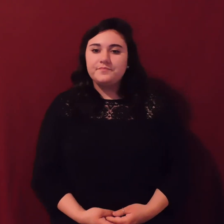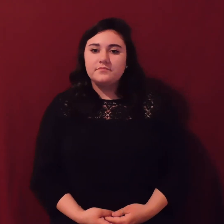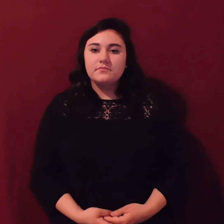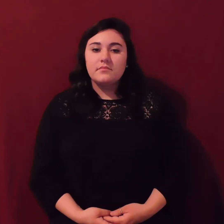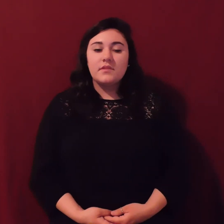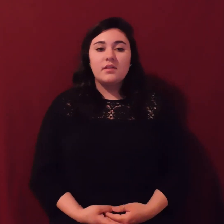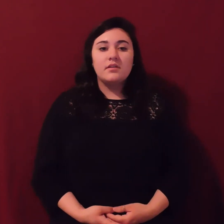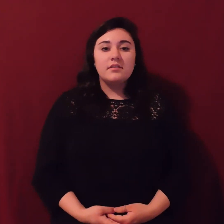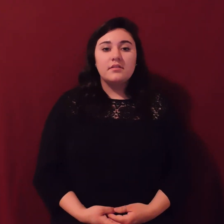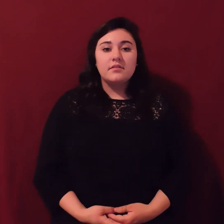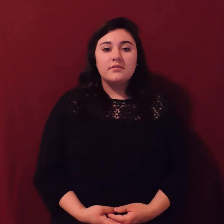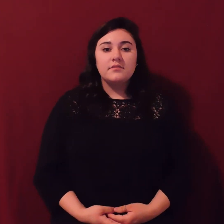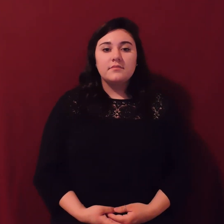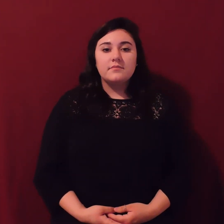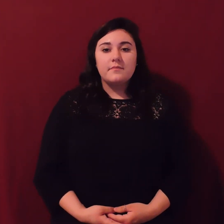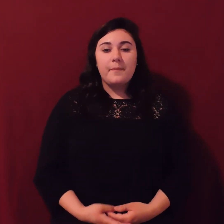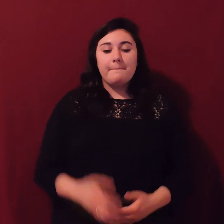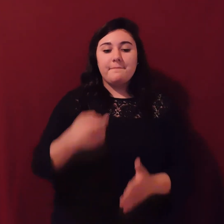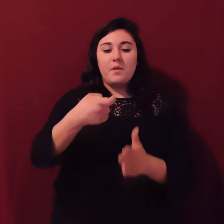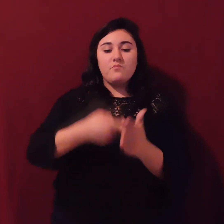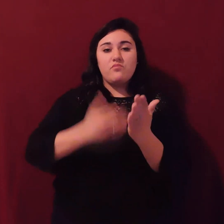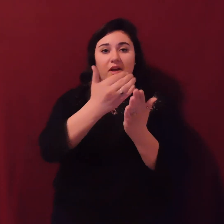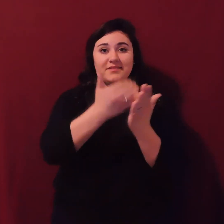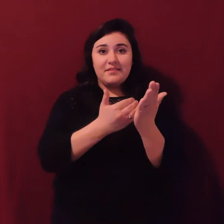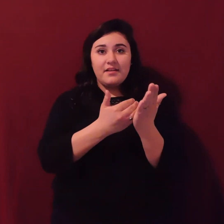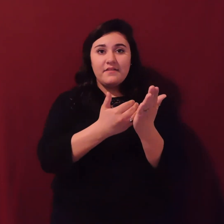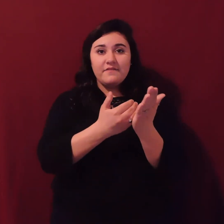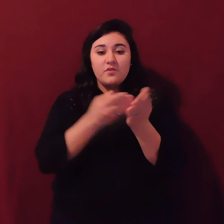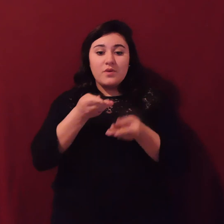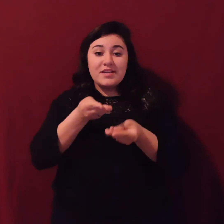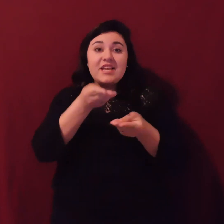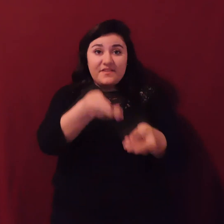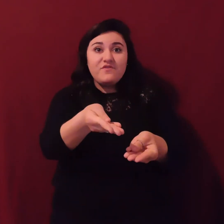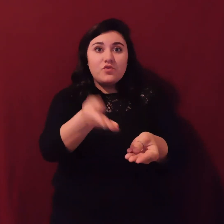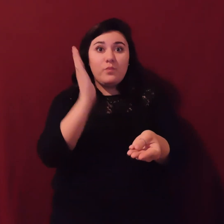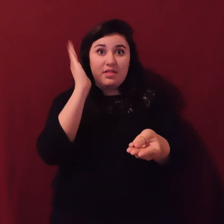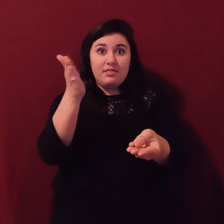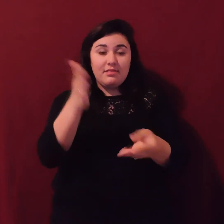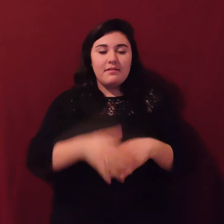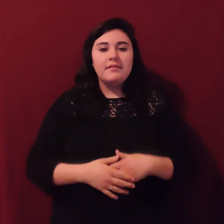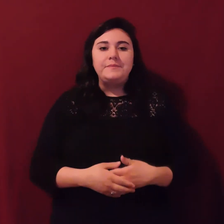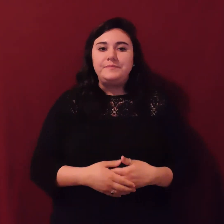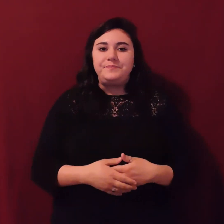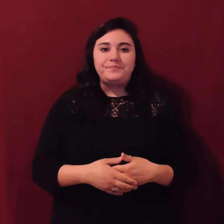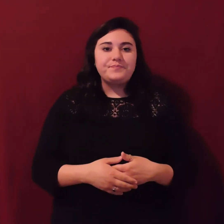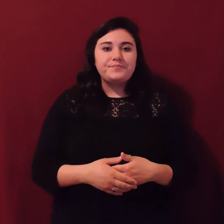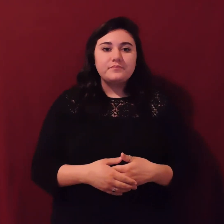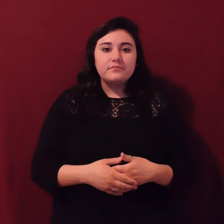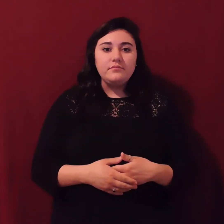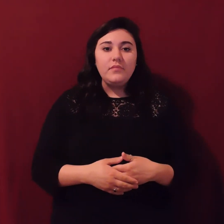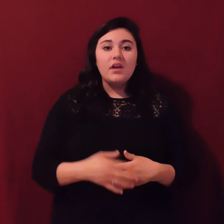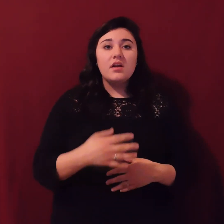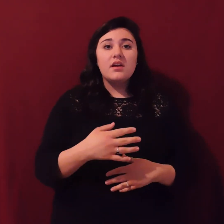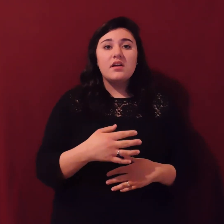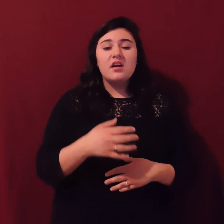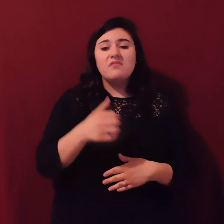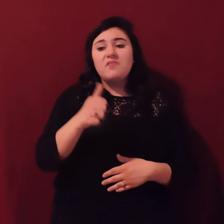the price list for you so you can take it with you. They also have four-night and three-night cruises.